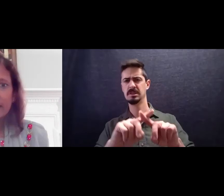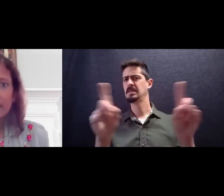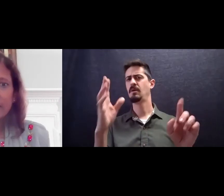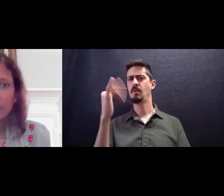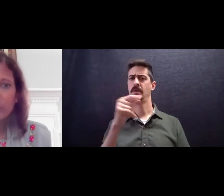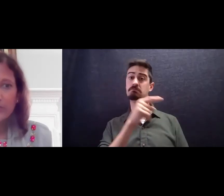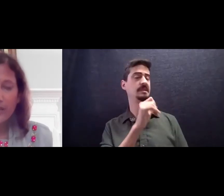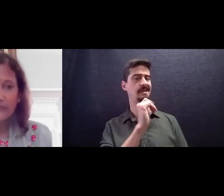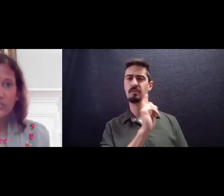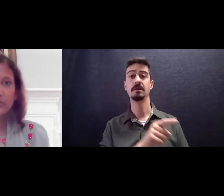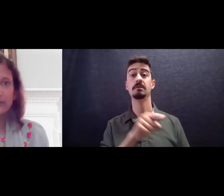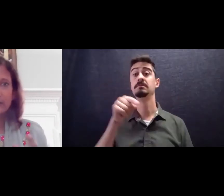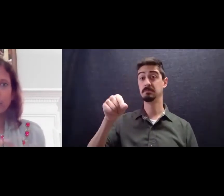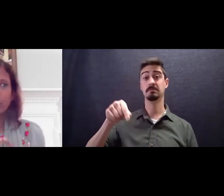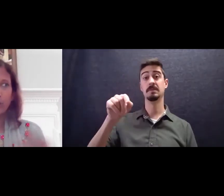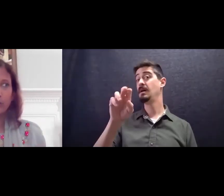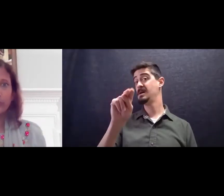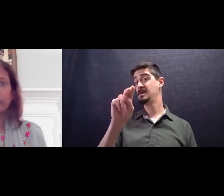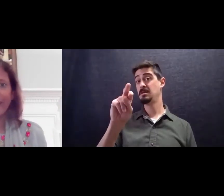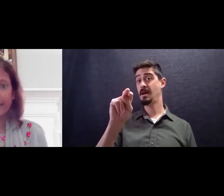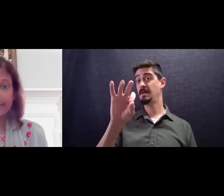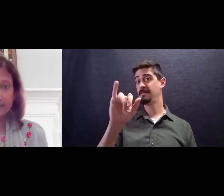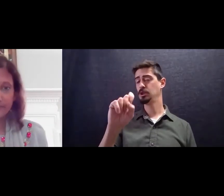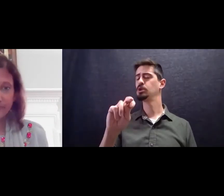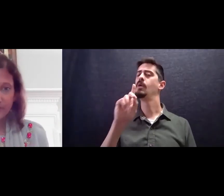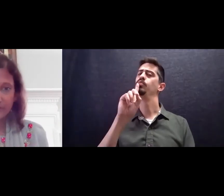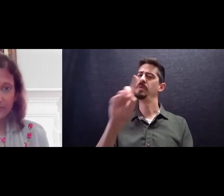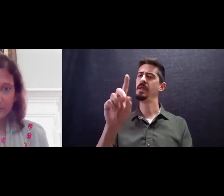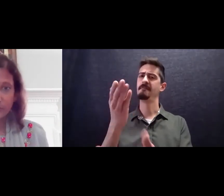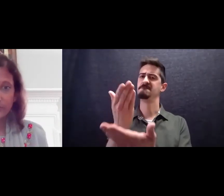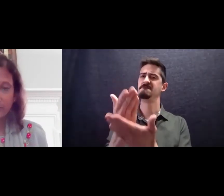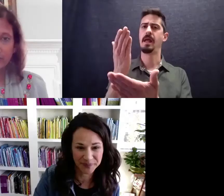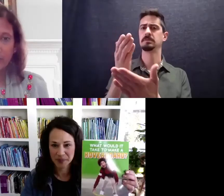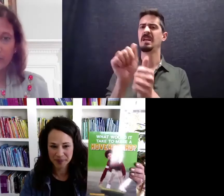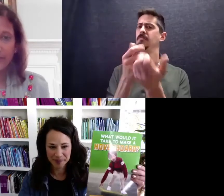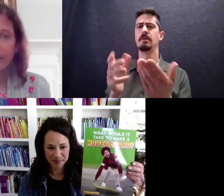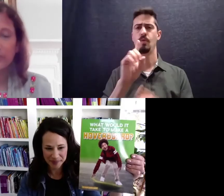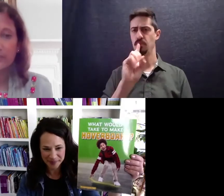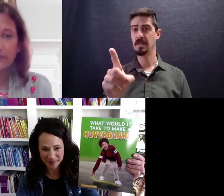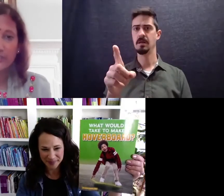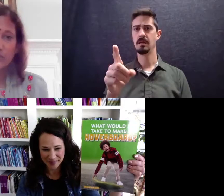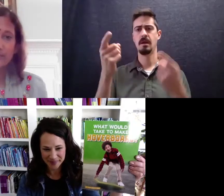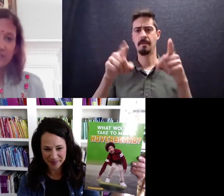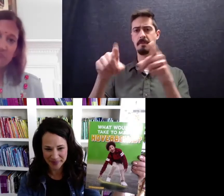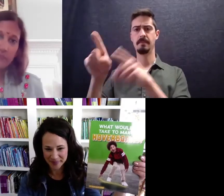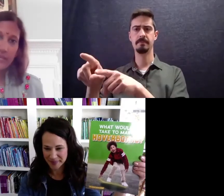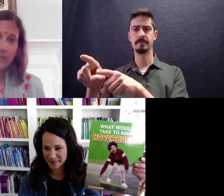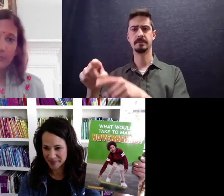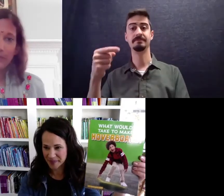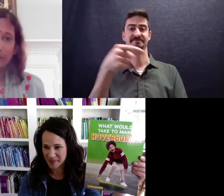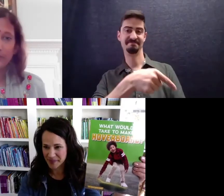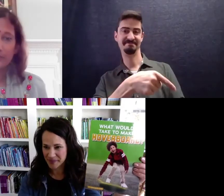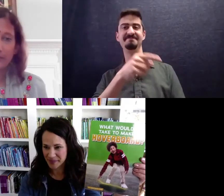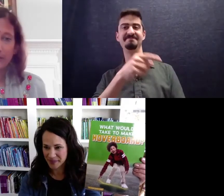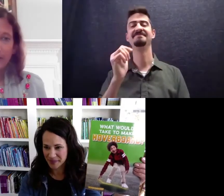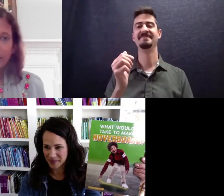in case, non-fiction is, are real facts. Everything is real that happened, and fiction is made up.